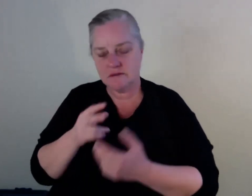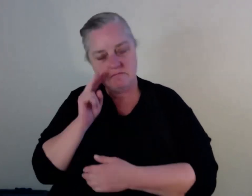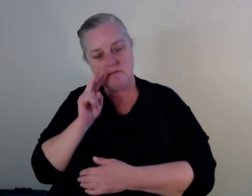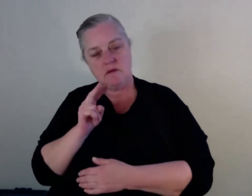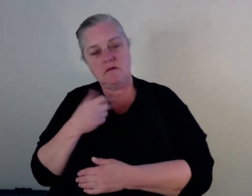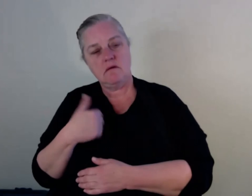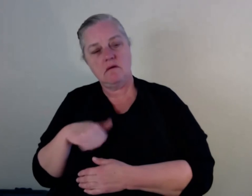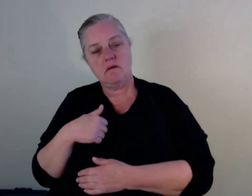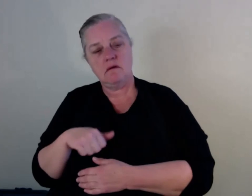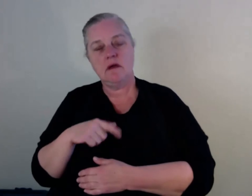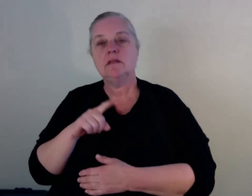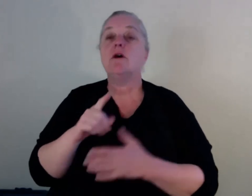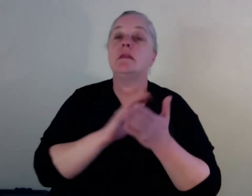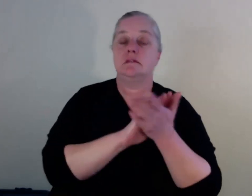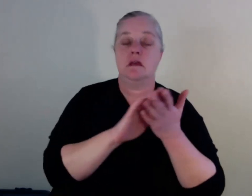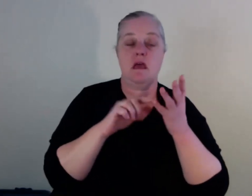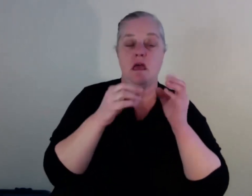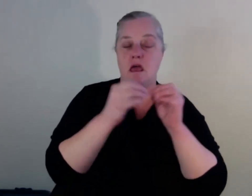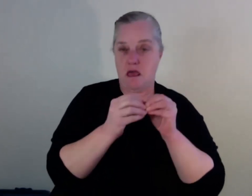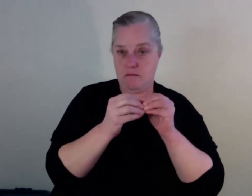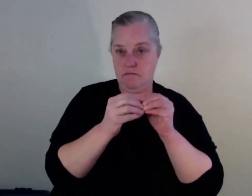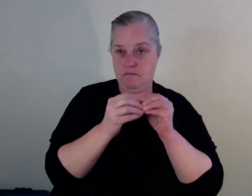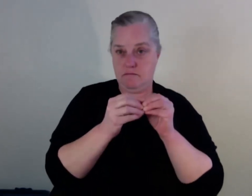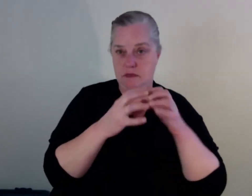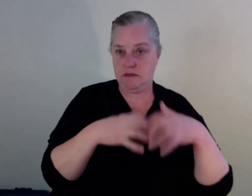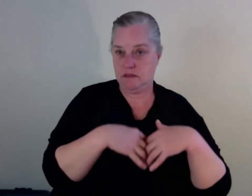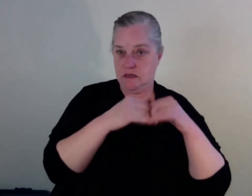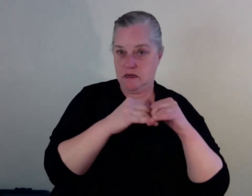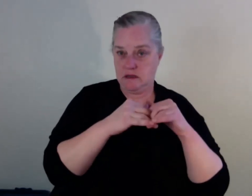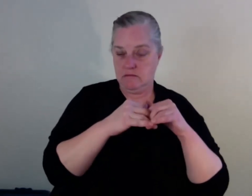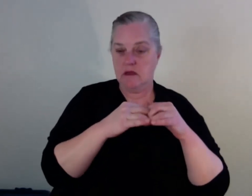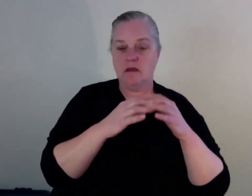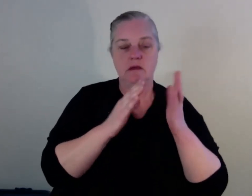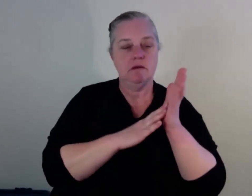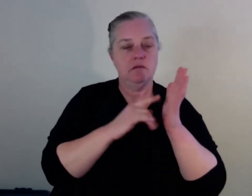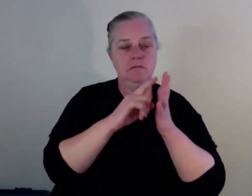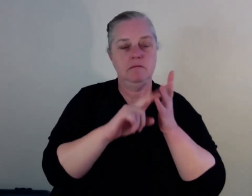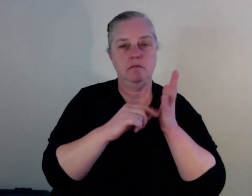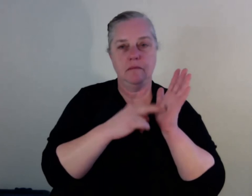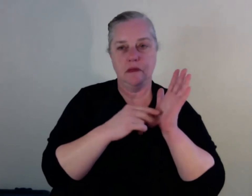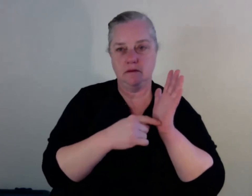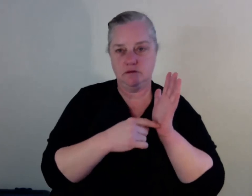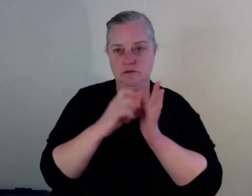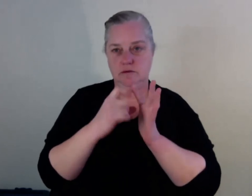And so that this guy, Ricky Welsh that runs it actually gets all these services to come in, you know, like from